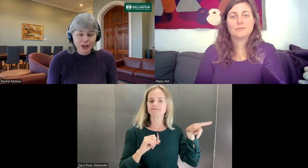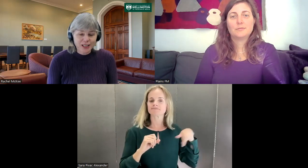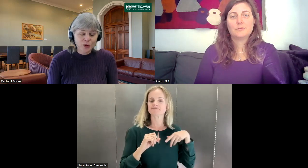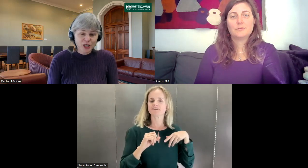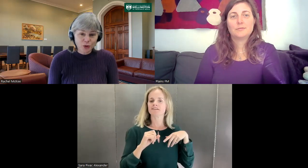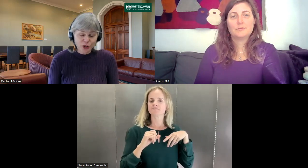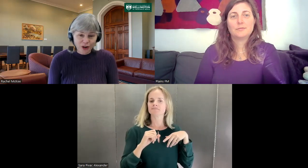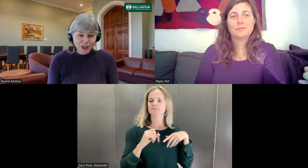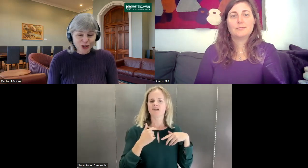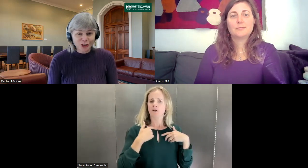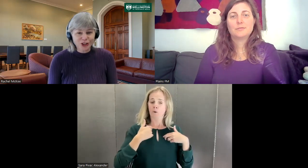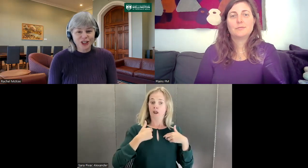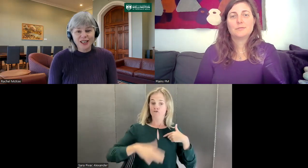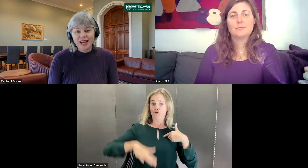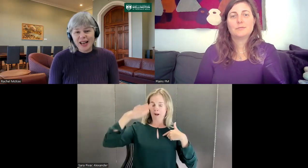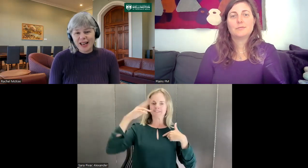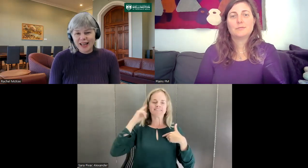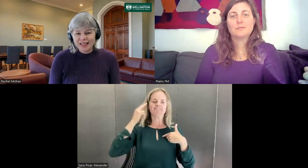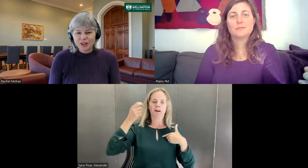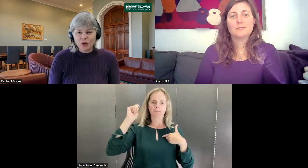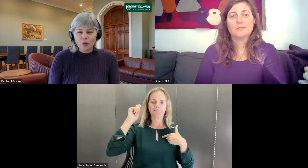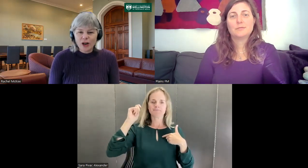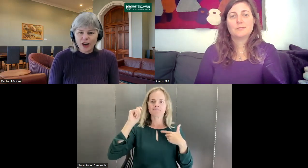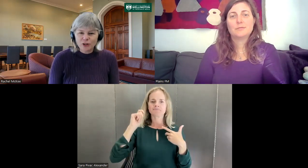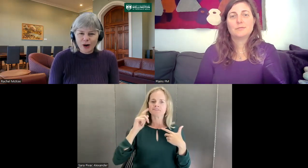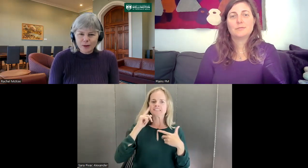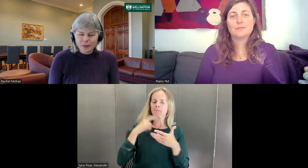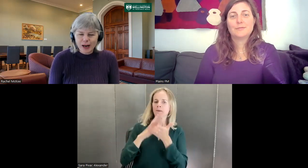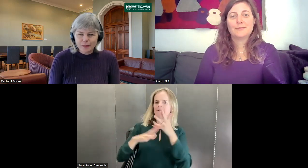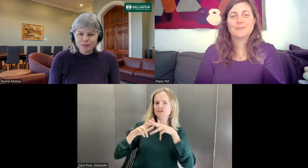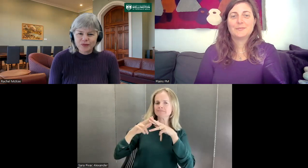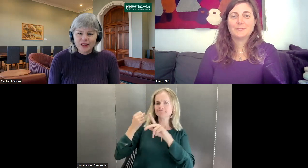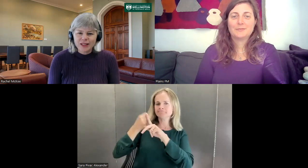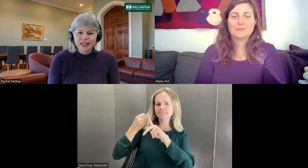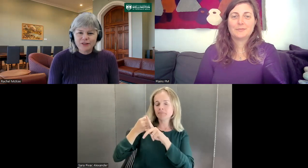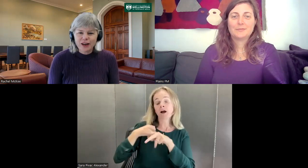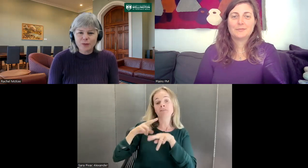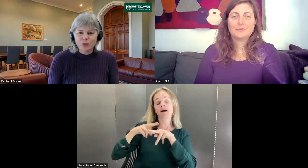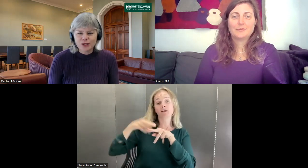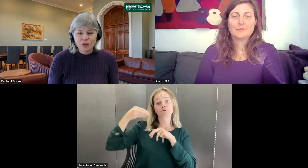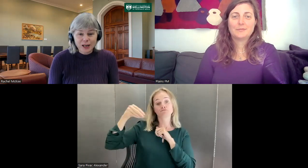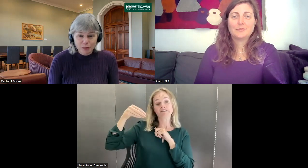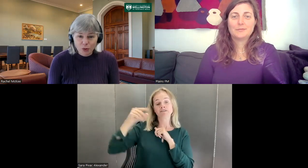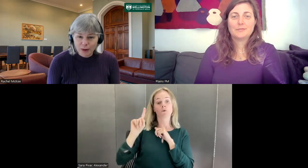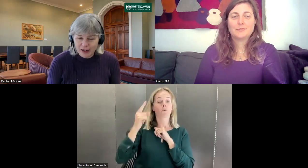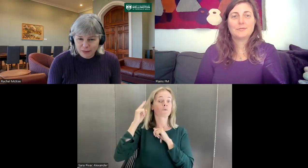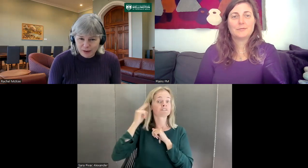1922 in Christchurch. And when I grew up, the deaf club was a really important part of my